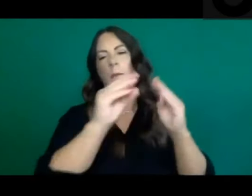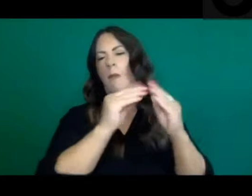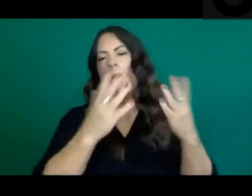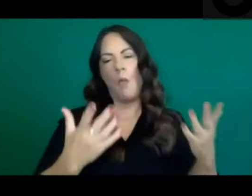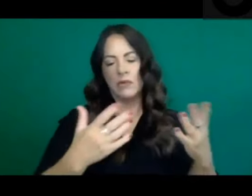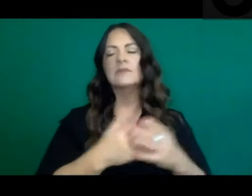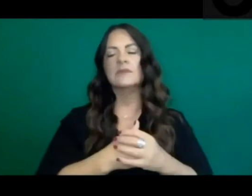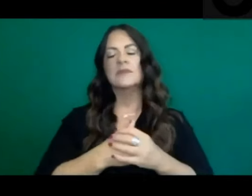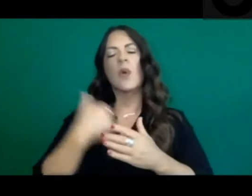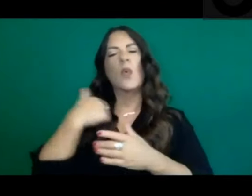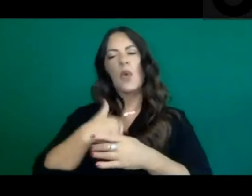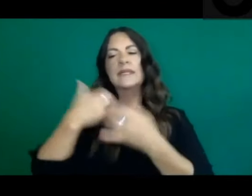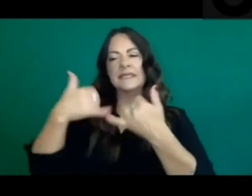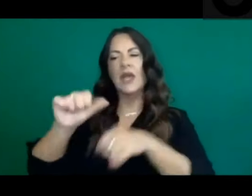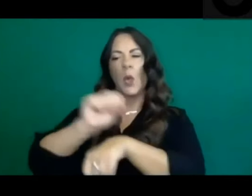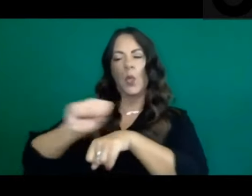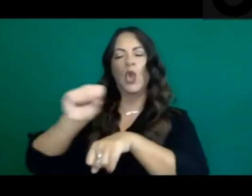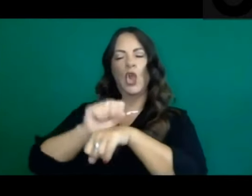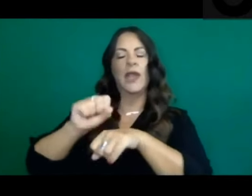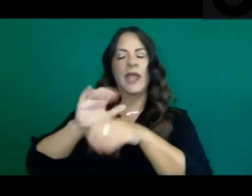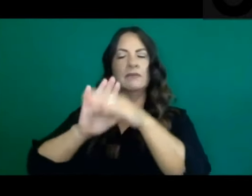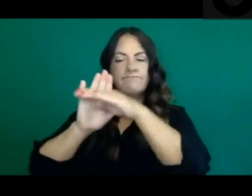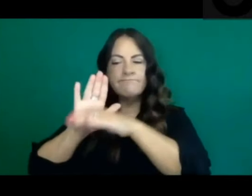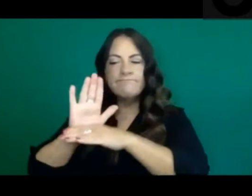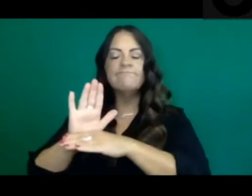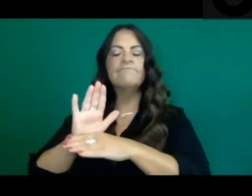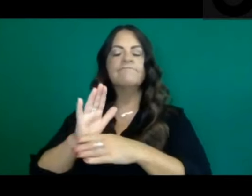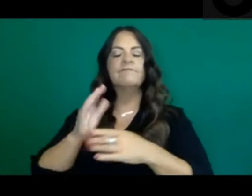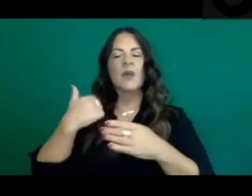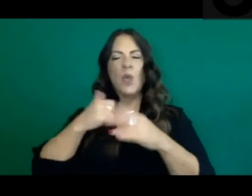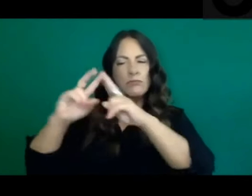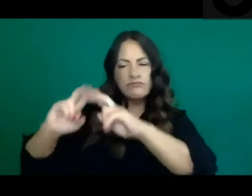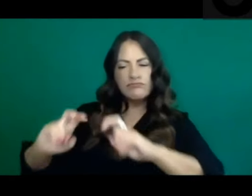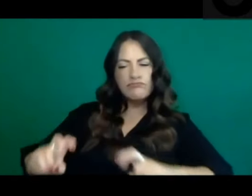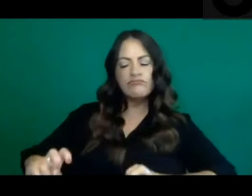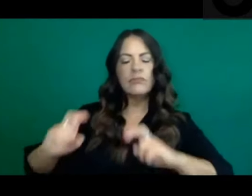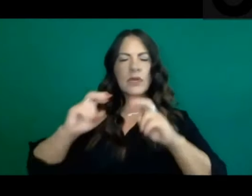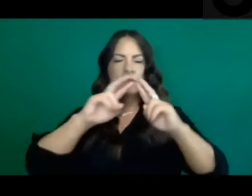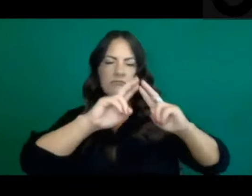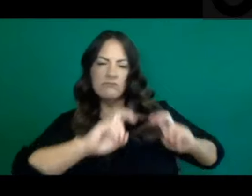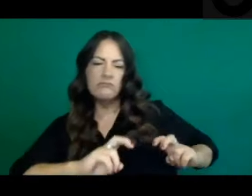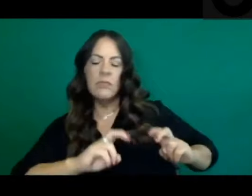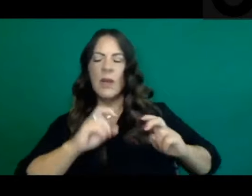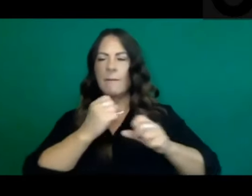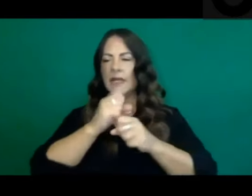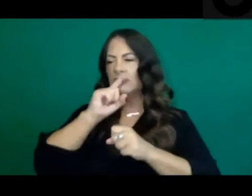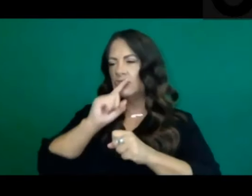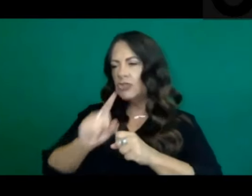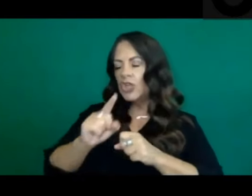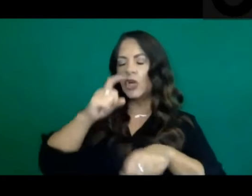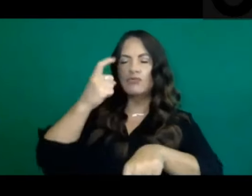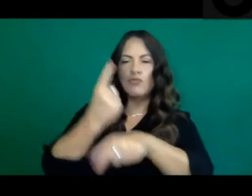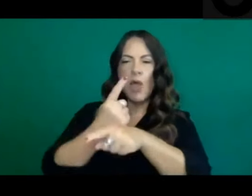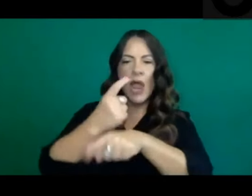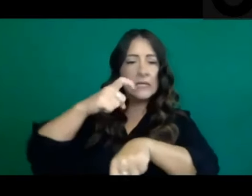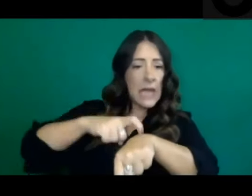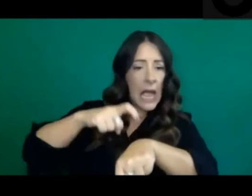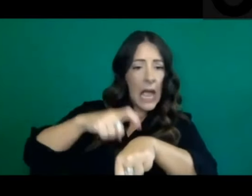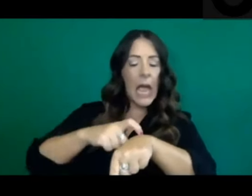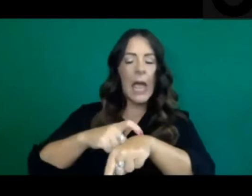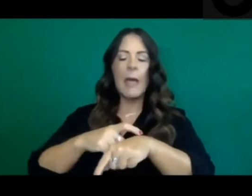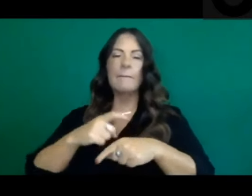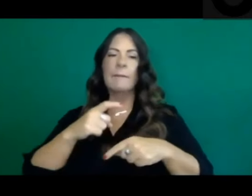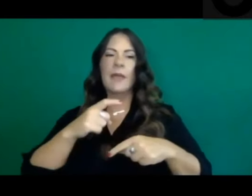through that internally, looking at the data closely, ensuring that the timing is right with our case